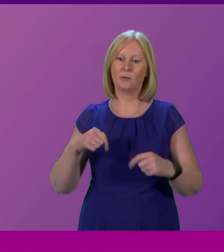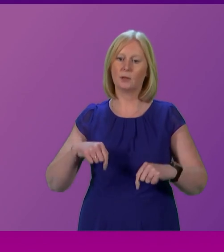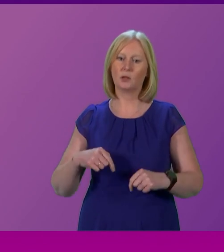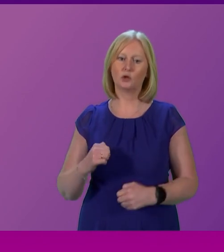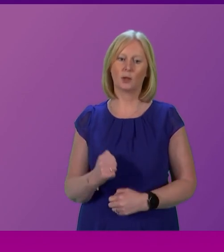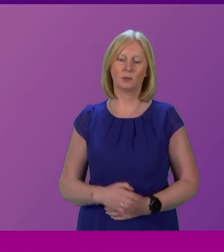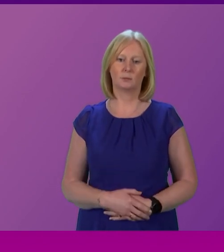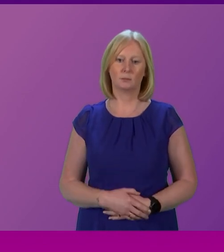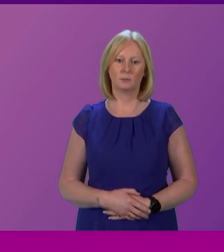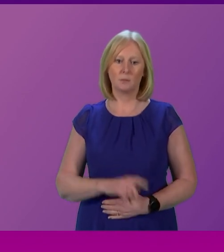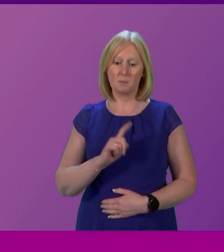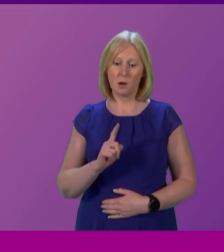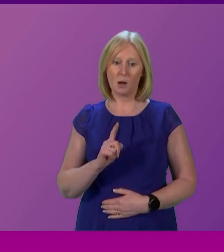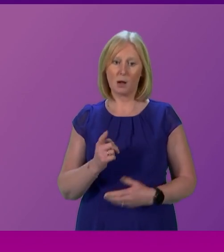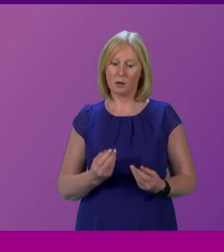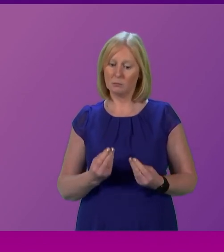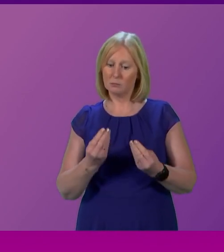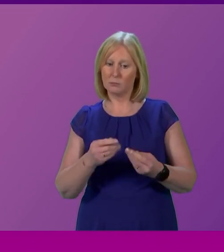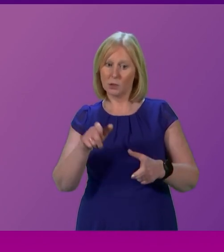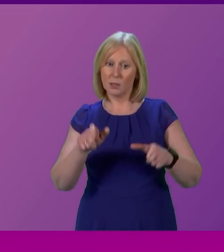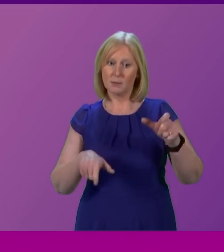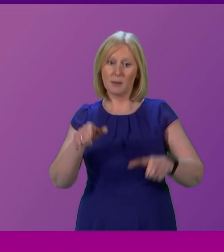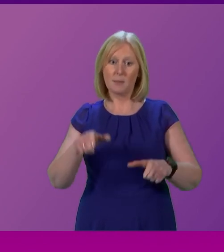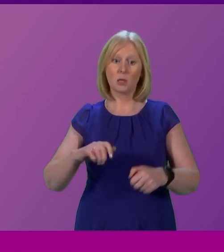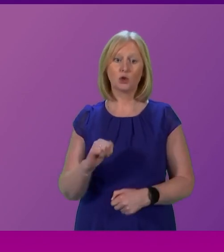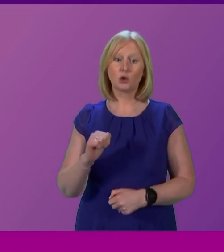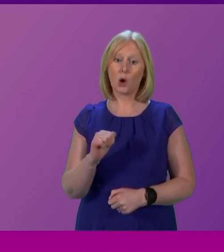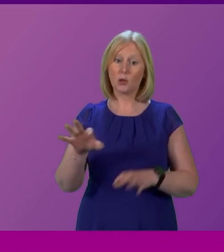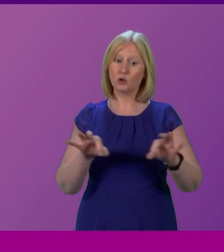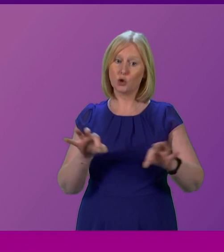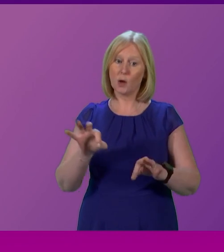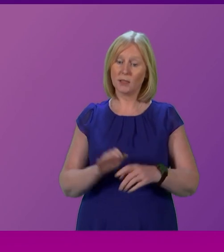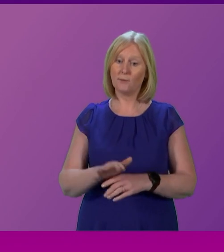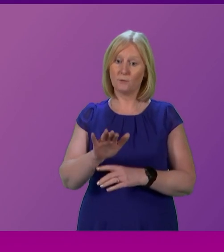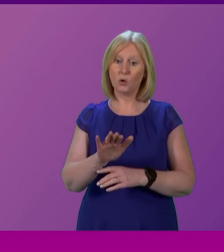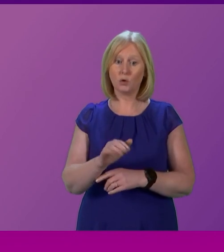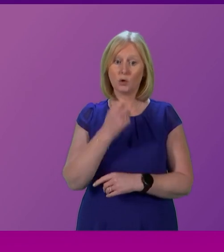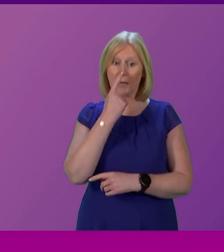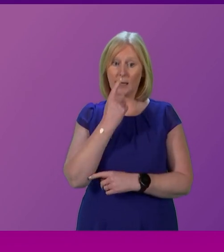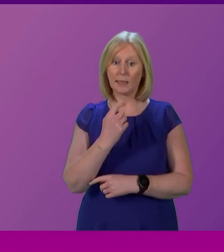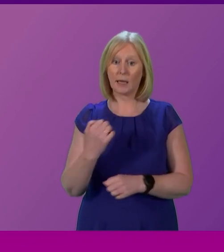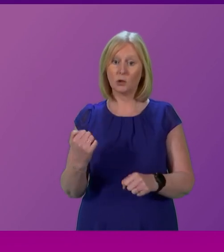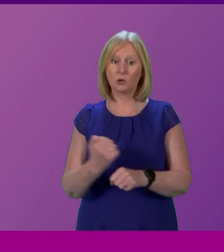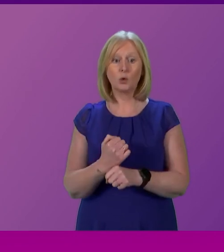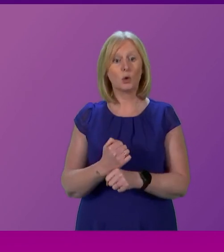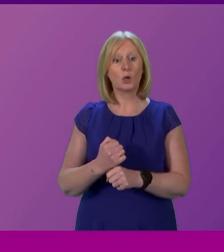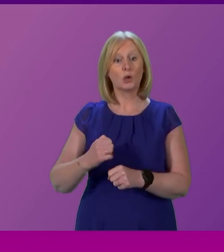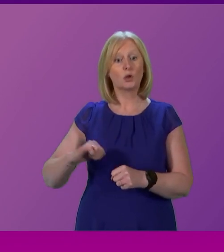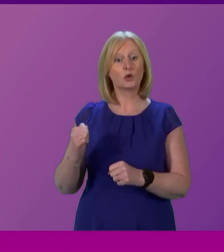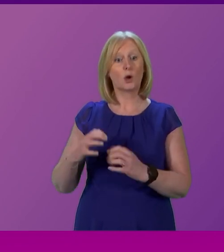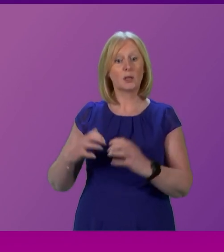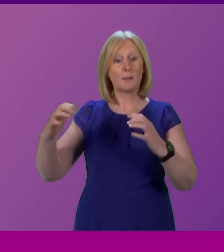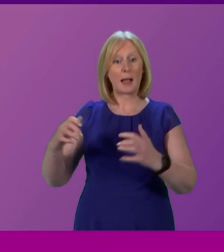not mean that a mandate to give people in Scotland a choice about their future cannot be delivered in a Scottish Parliament election. The